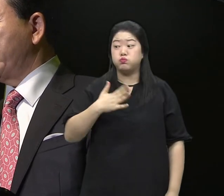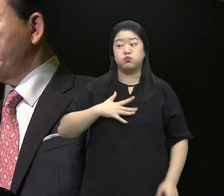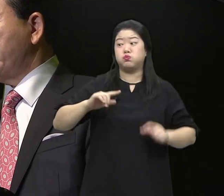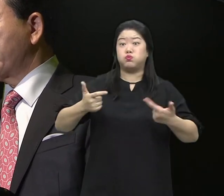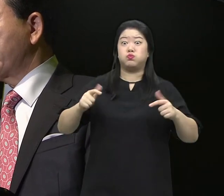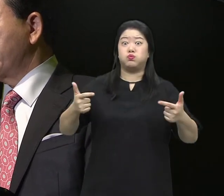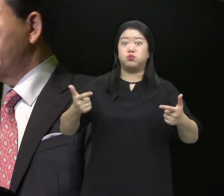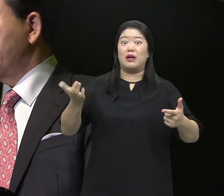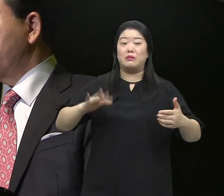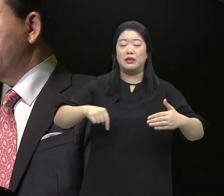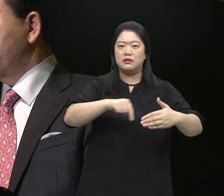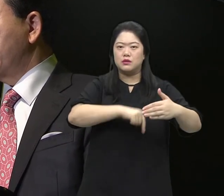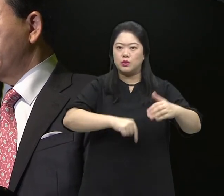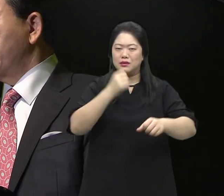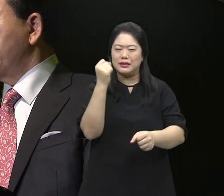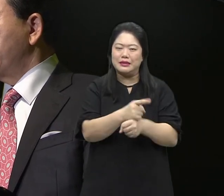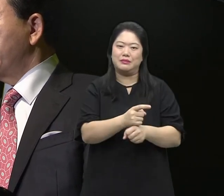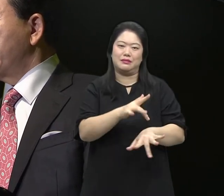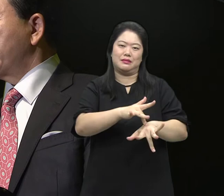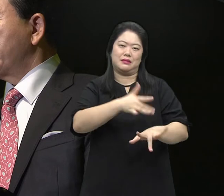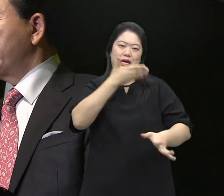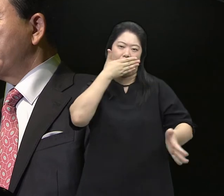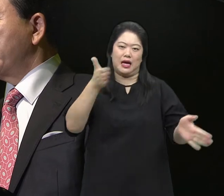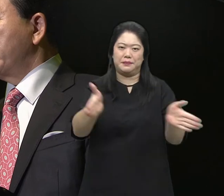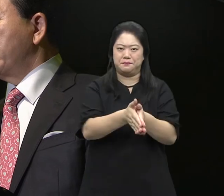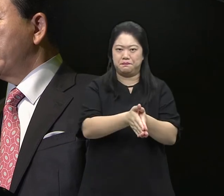America is unaware of it, but all of America is the culture of Satan.